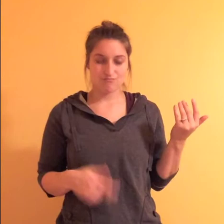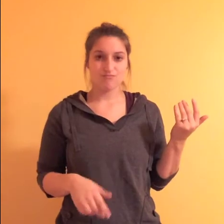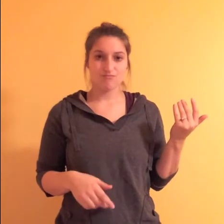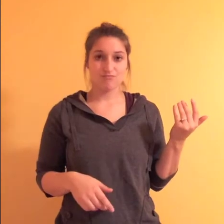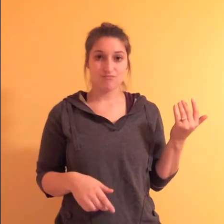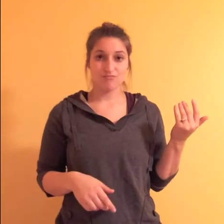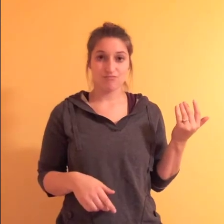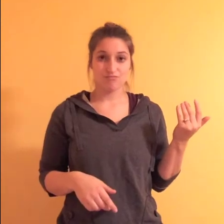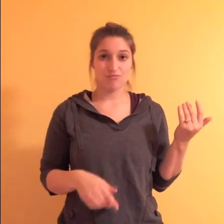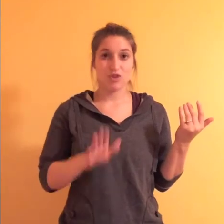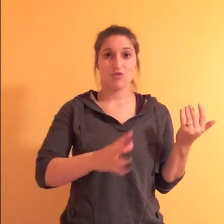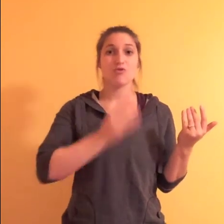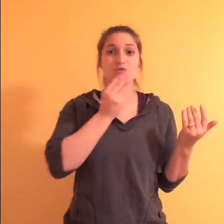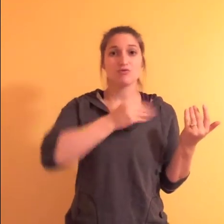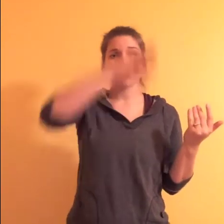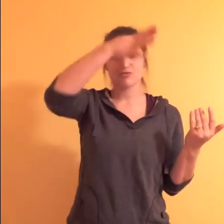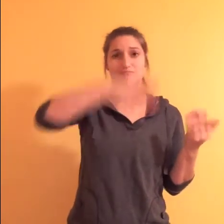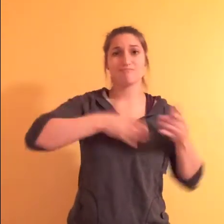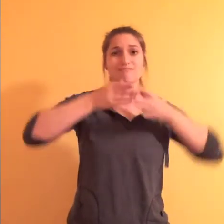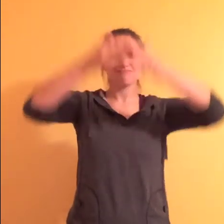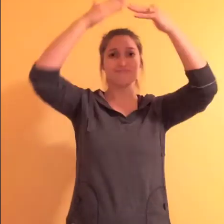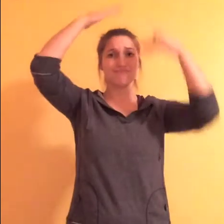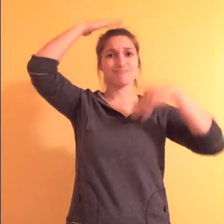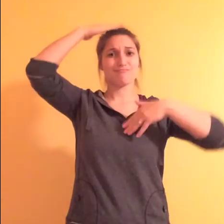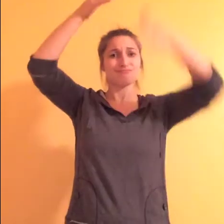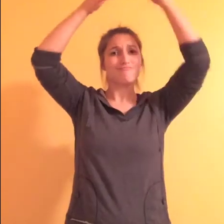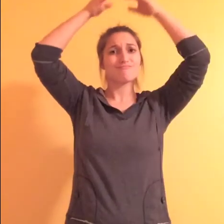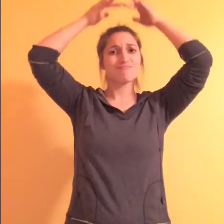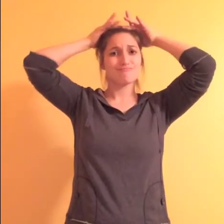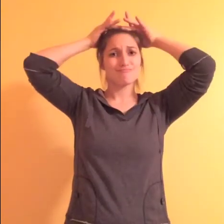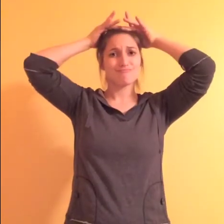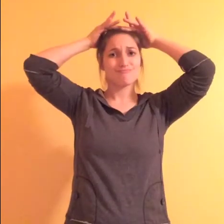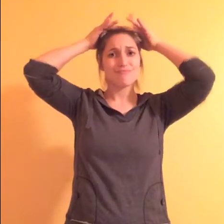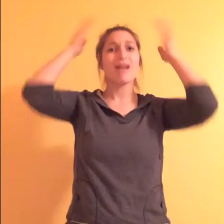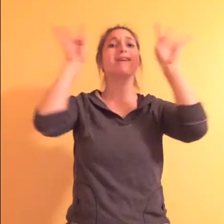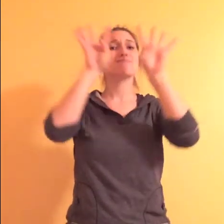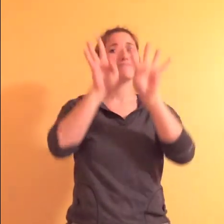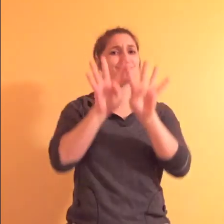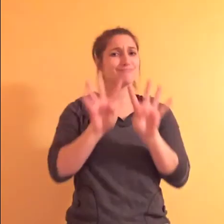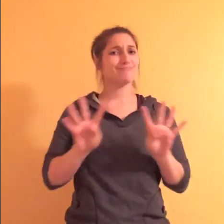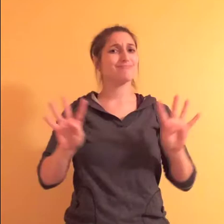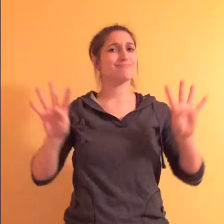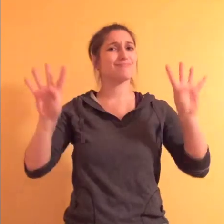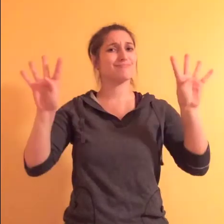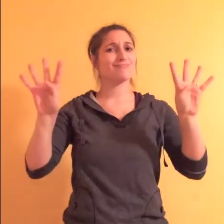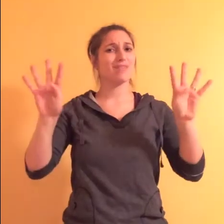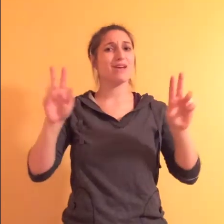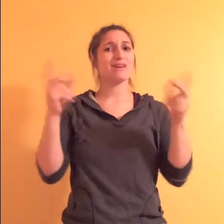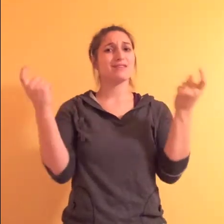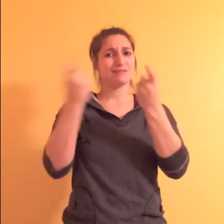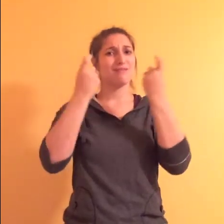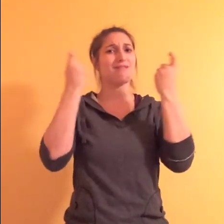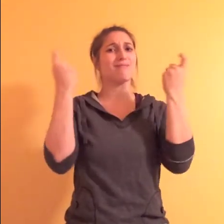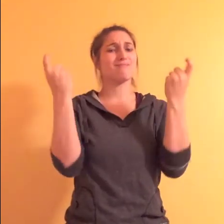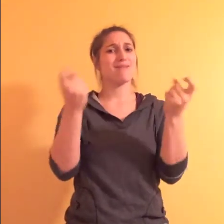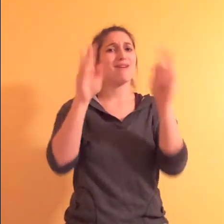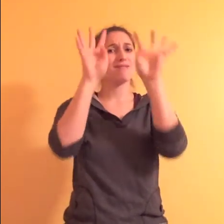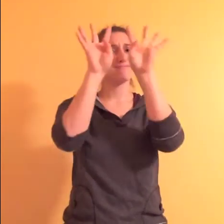Put on your yarmulke, here comes Hanukkah, so much